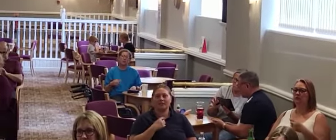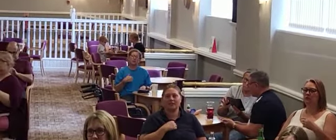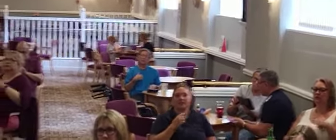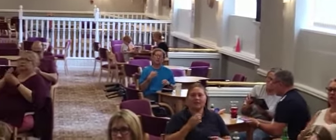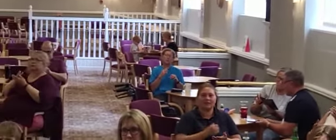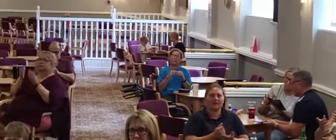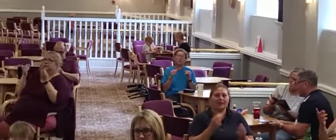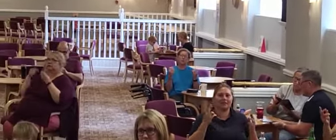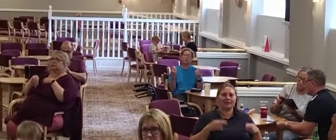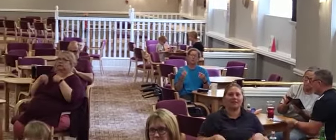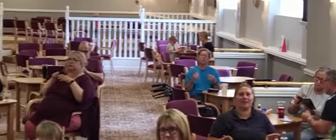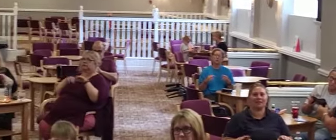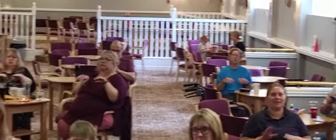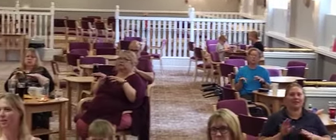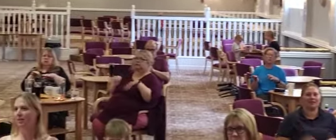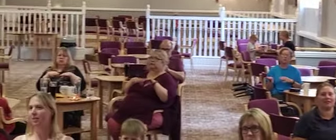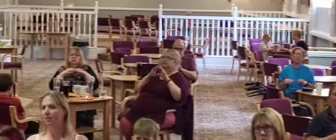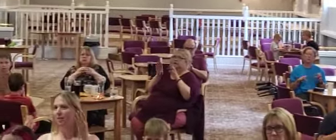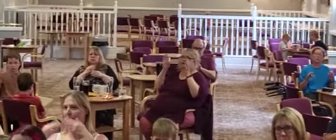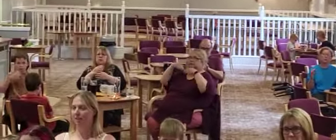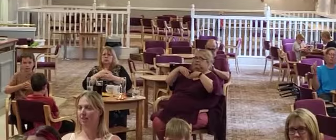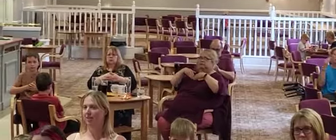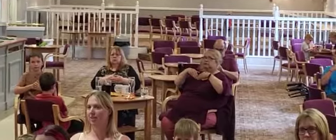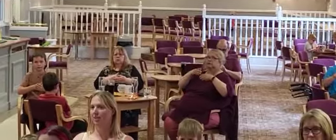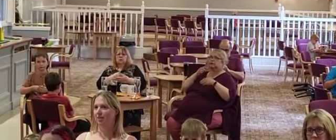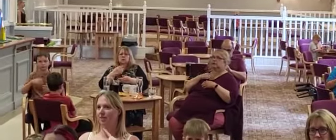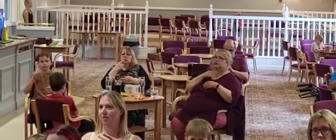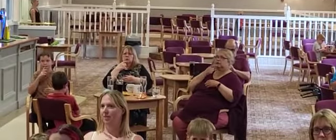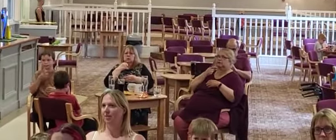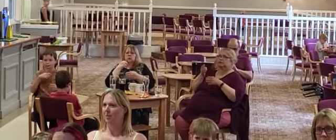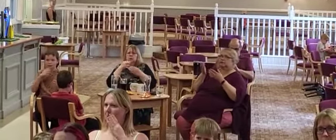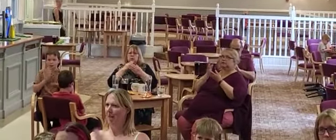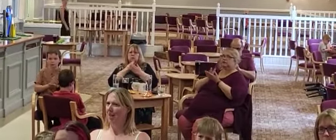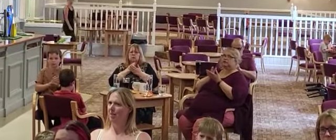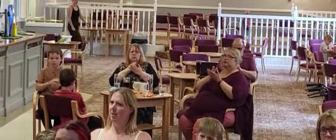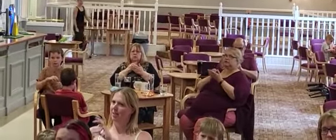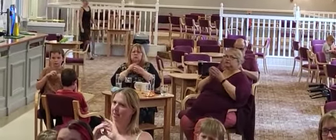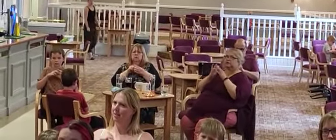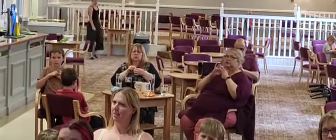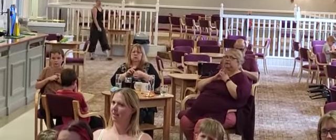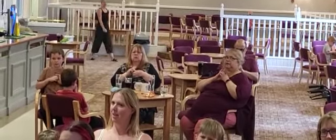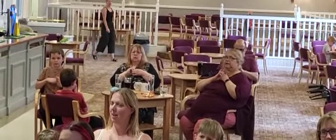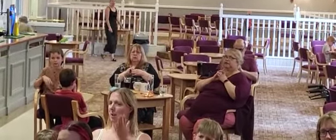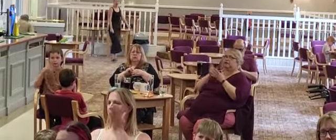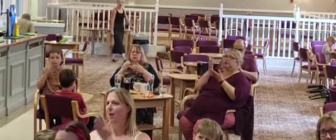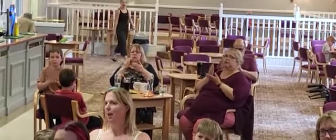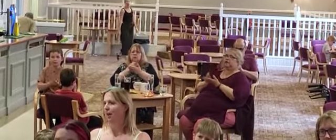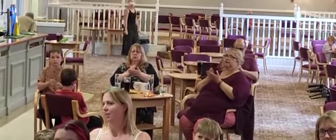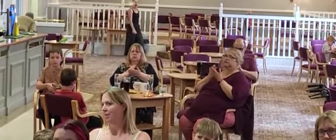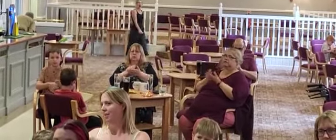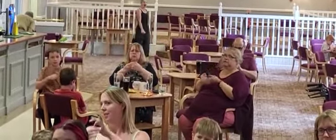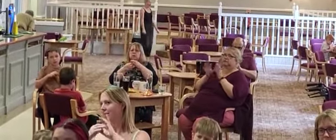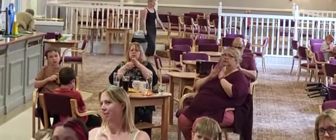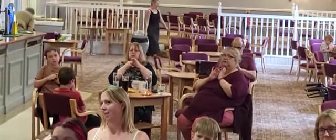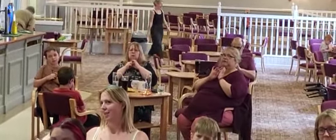through the face and the face Oh, we'll fight to be together We'll fight to be together